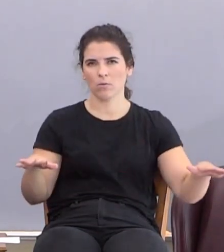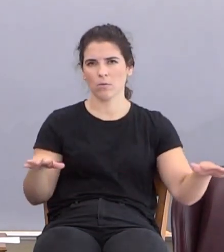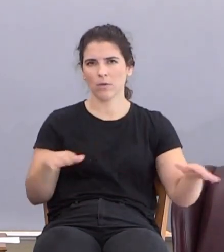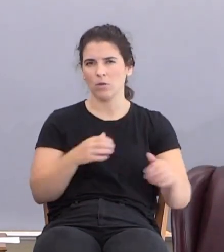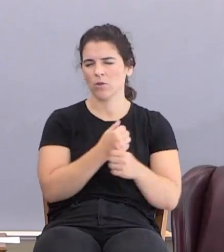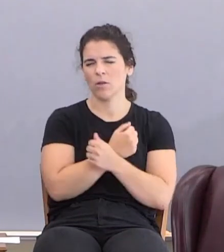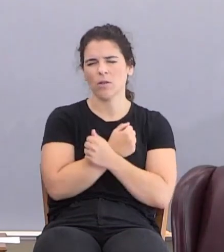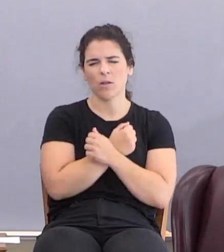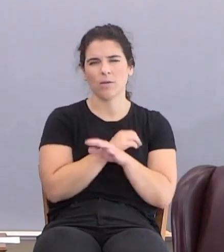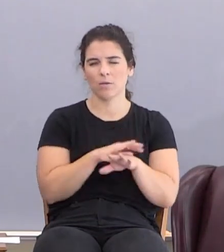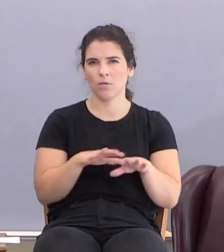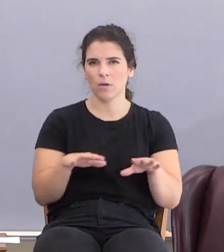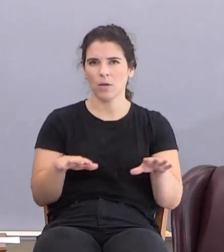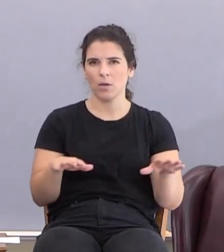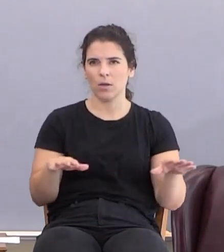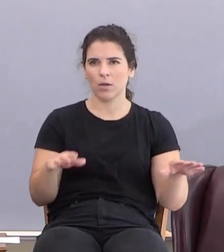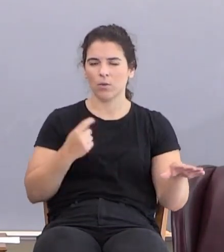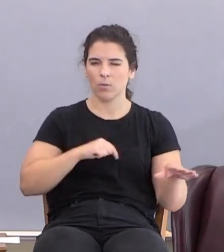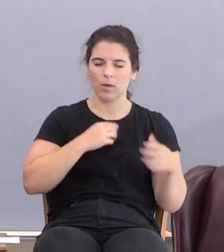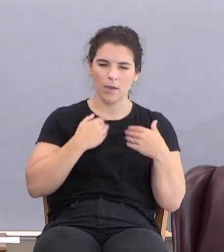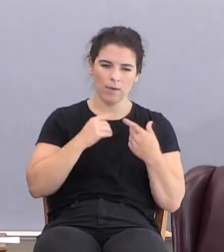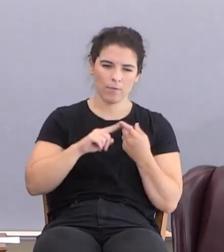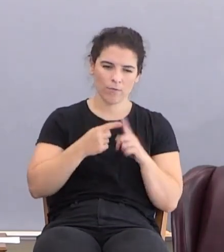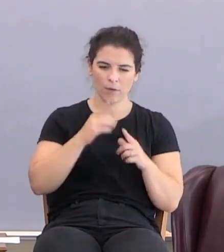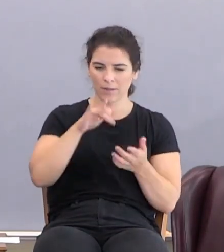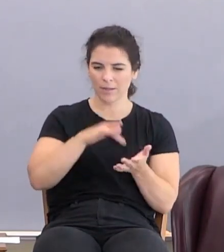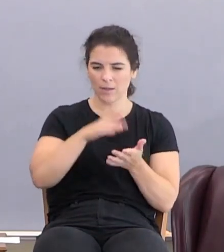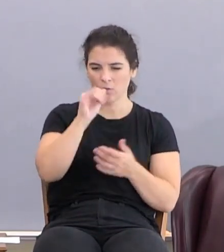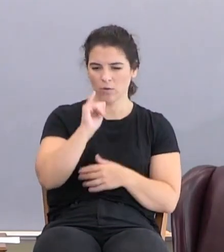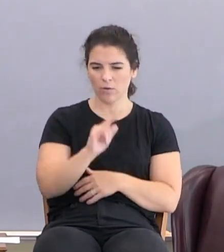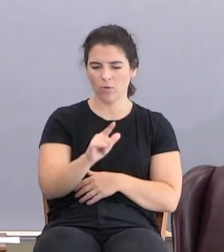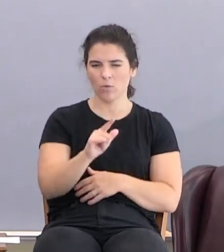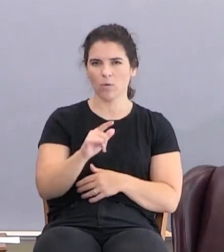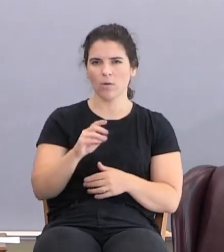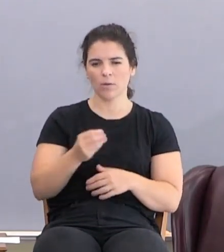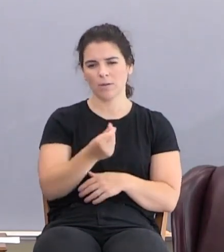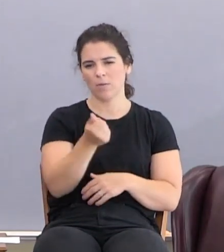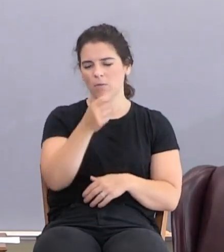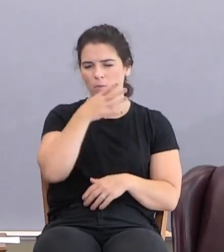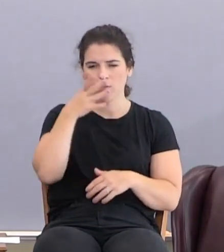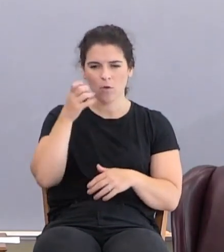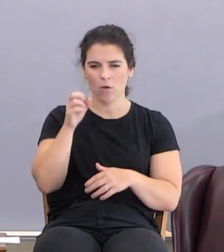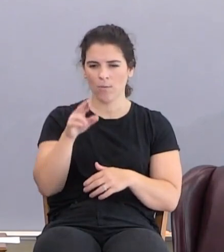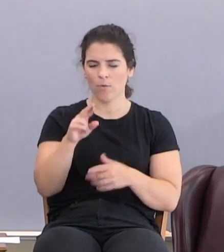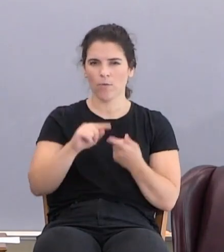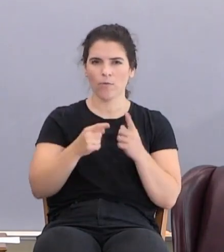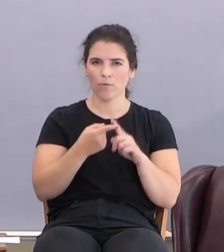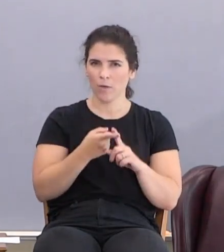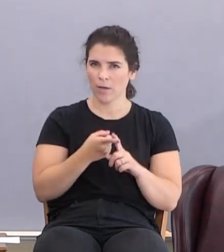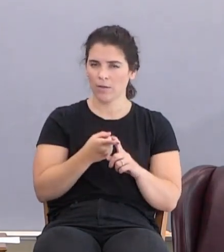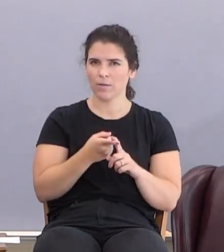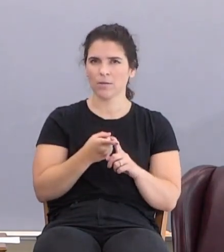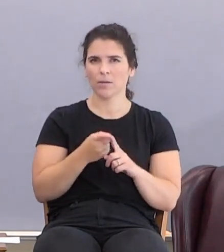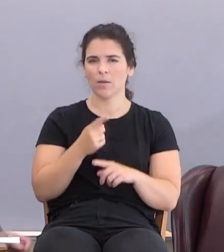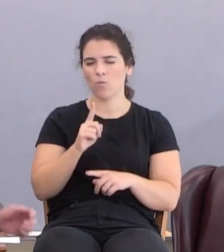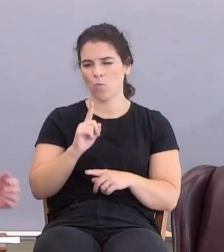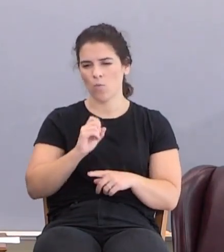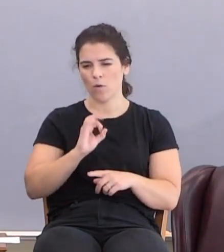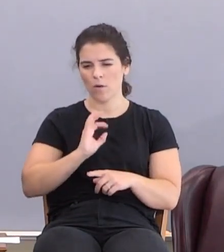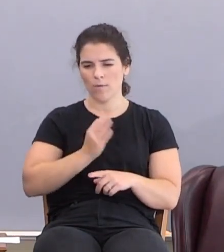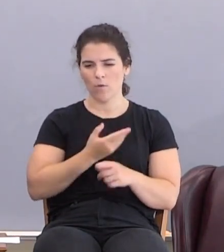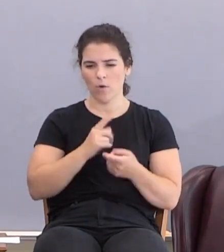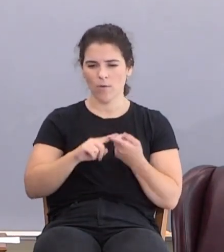They just love the ground. We've got friends down in central Illinois, several farmer friends. And you know, one of our friends, when